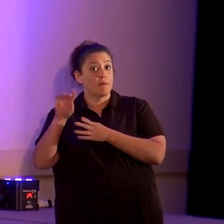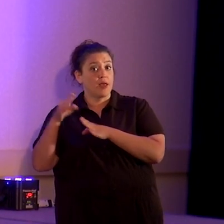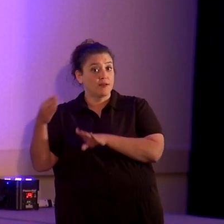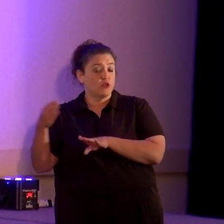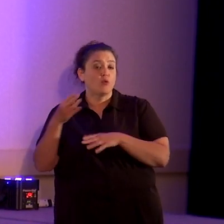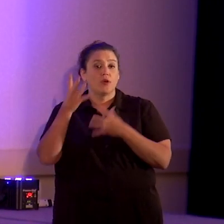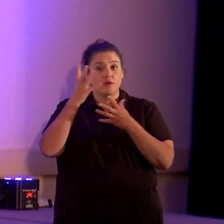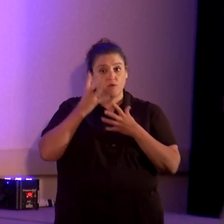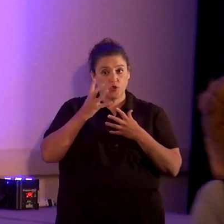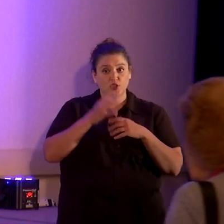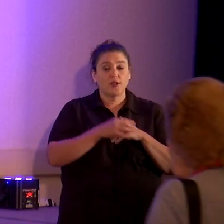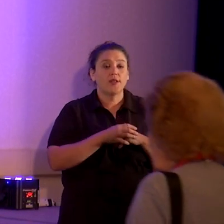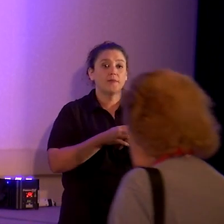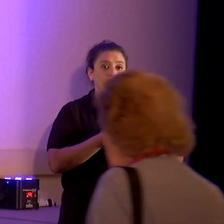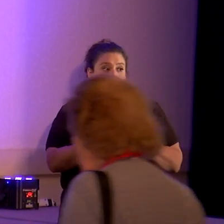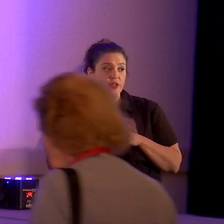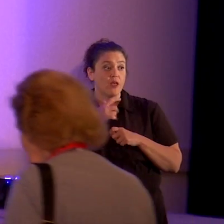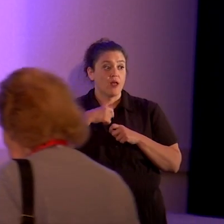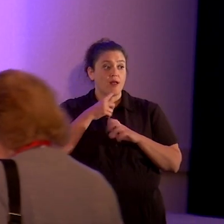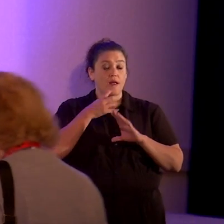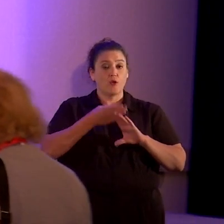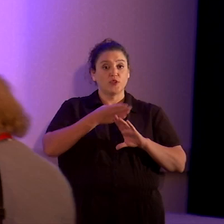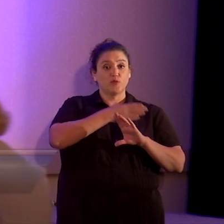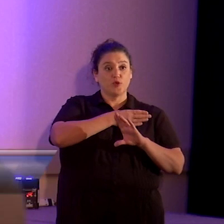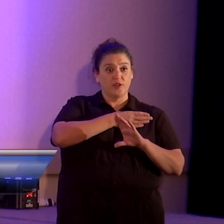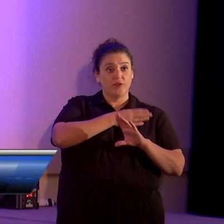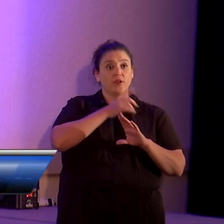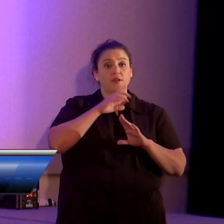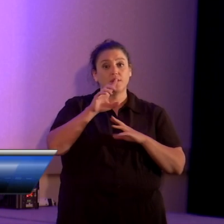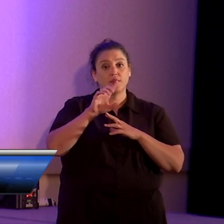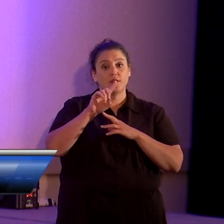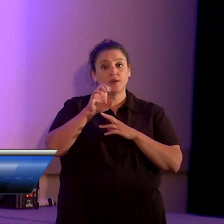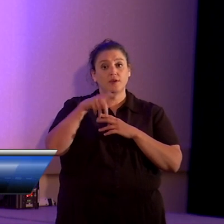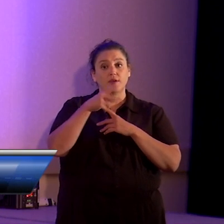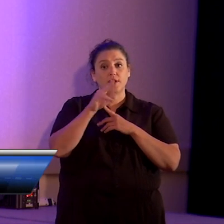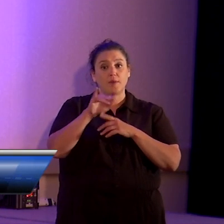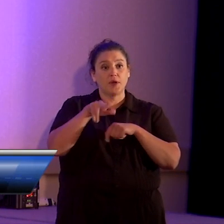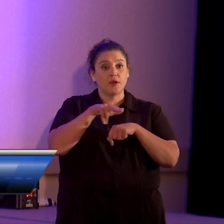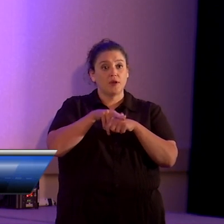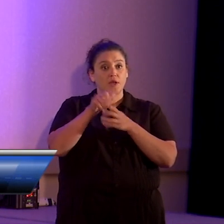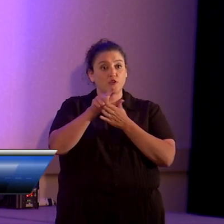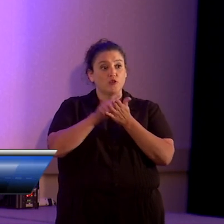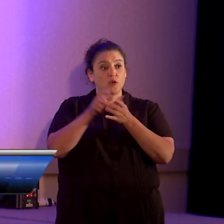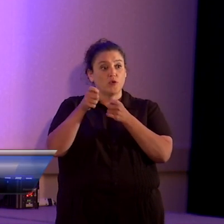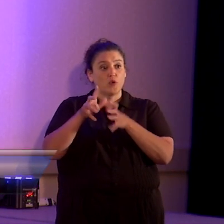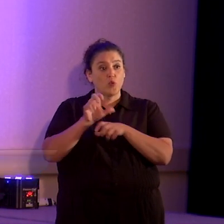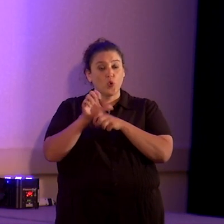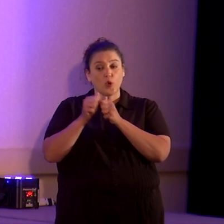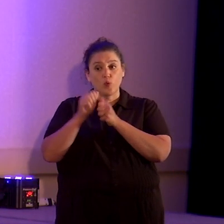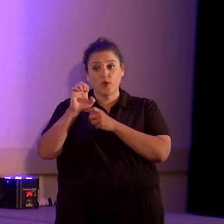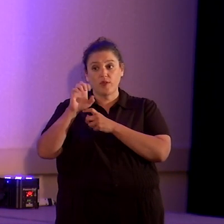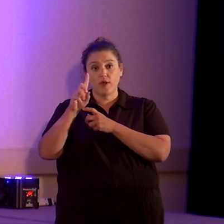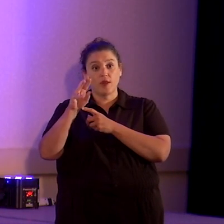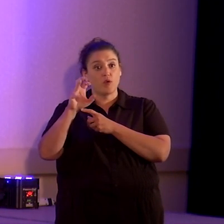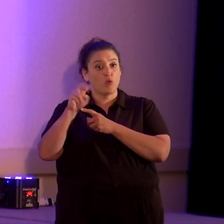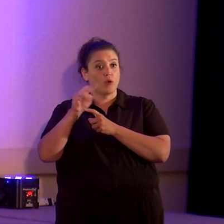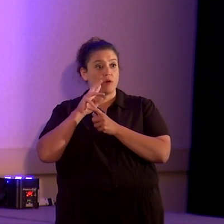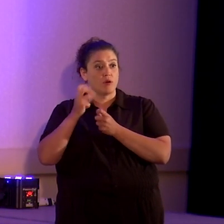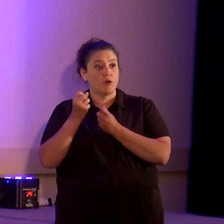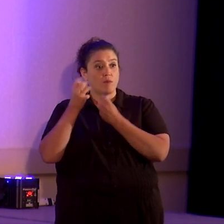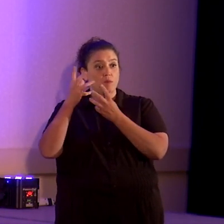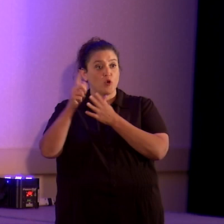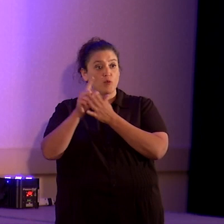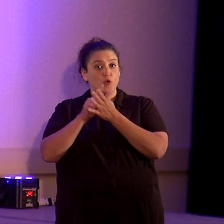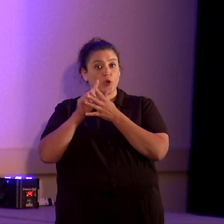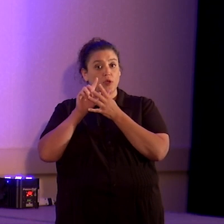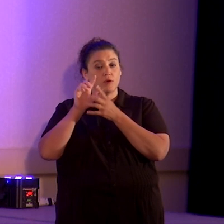Unfortunately, I was previously the deputy national legal director, working with Edwin on various legal matters for several